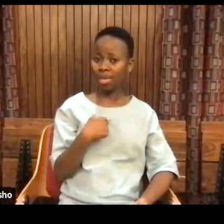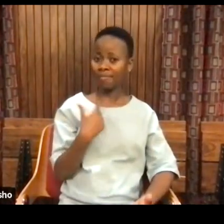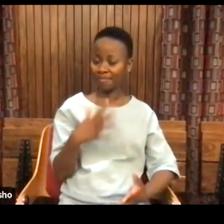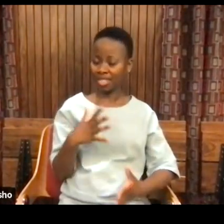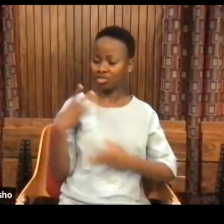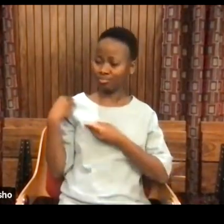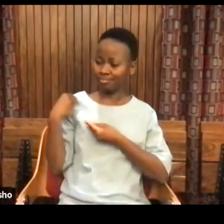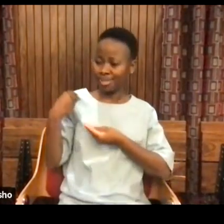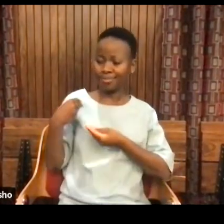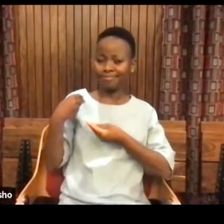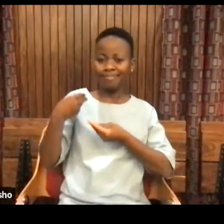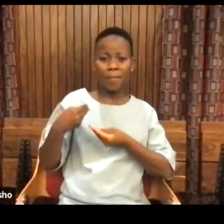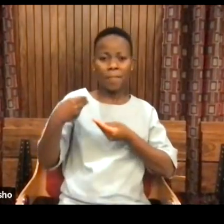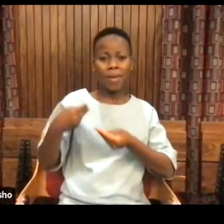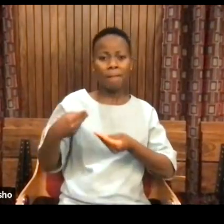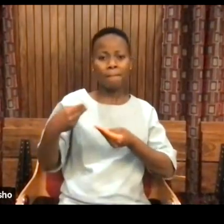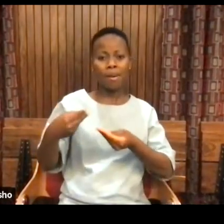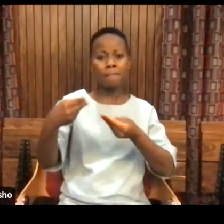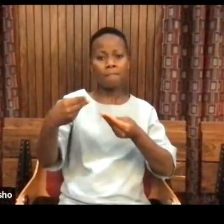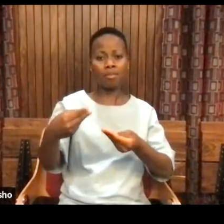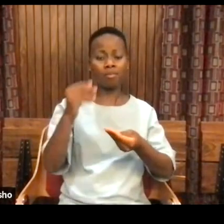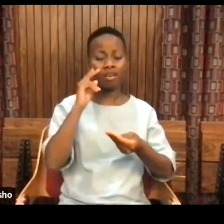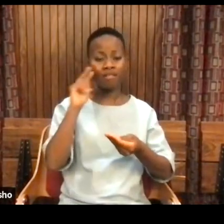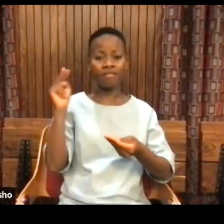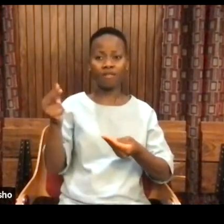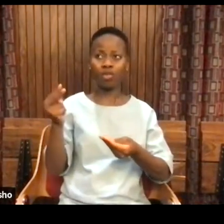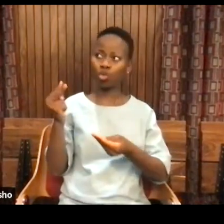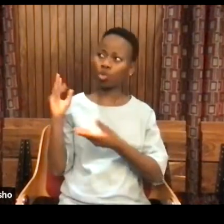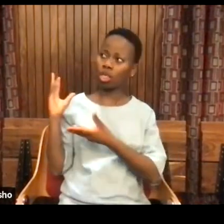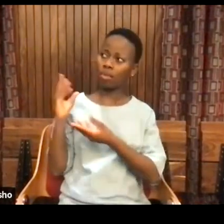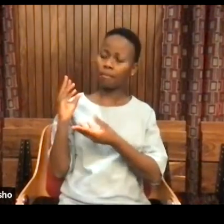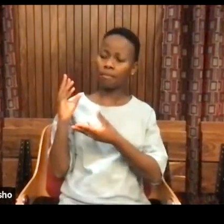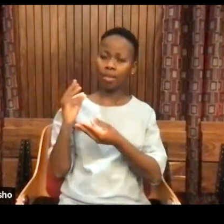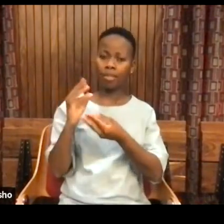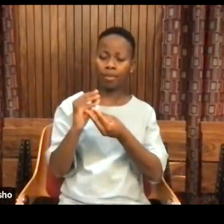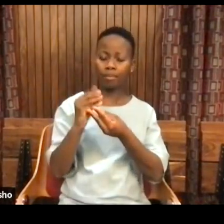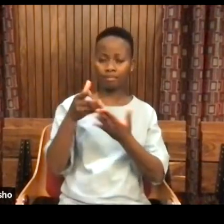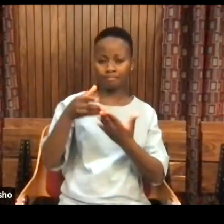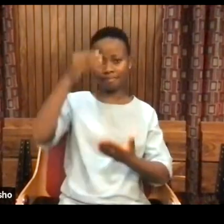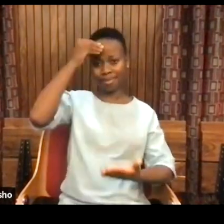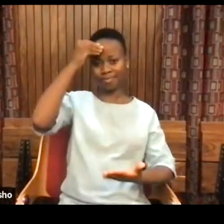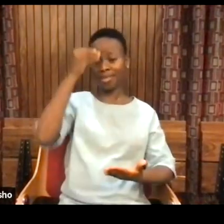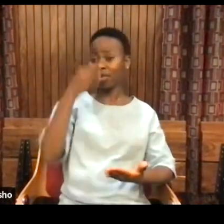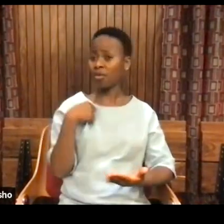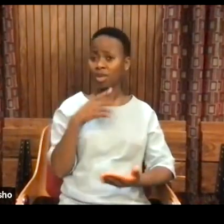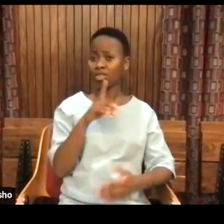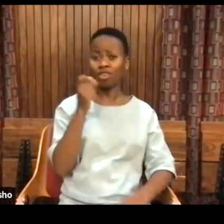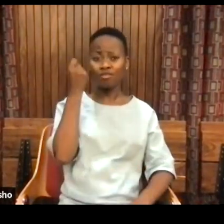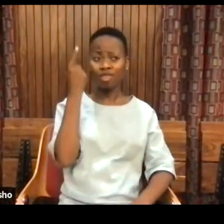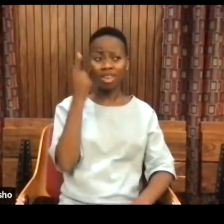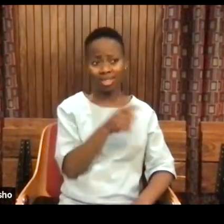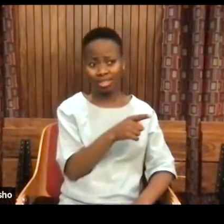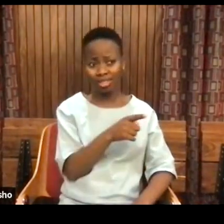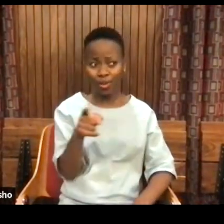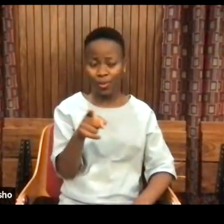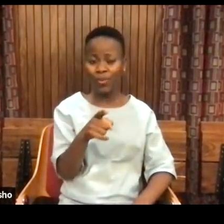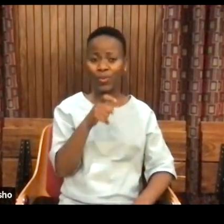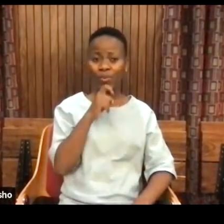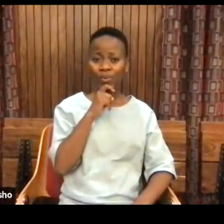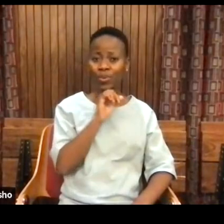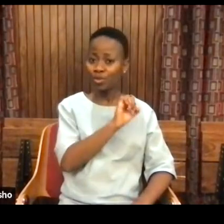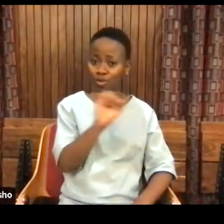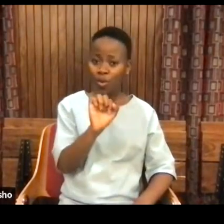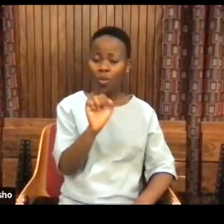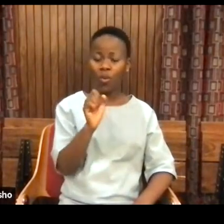inherited this reductive puristic view, think that we don't realize we're only actually using our